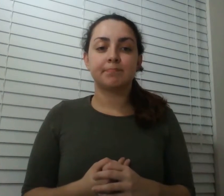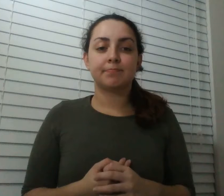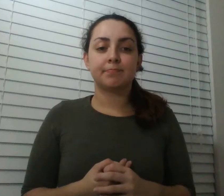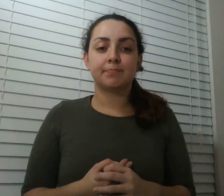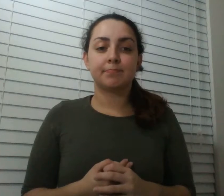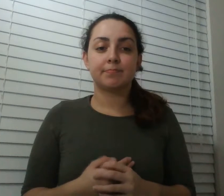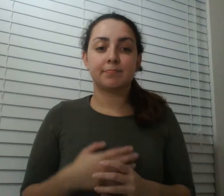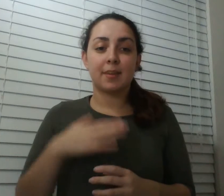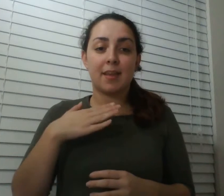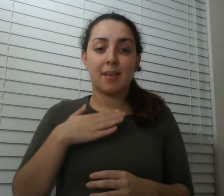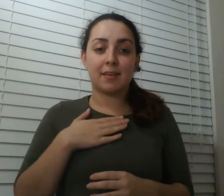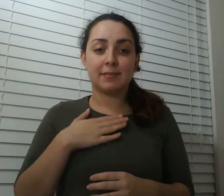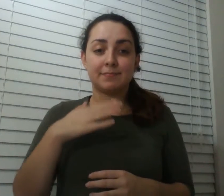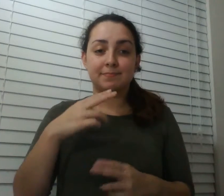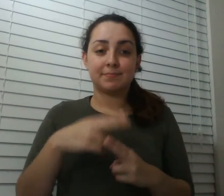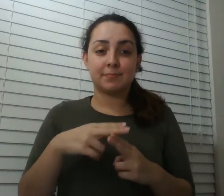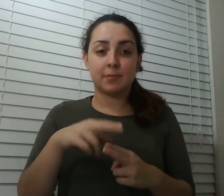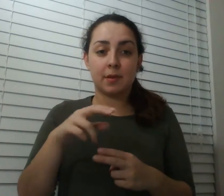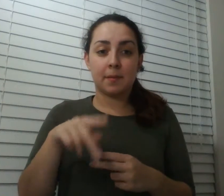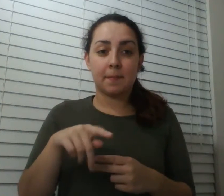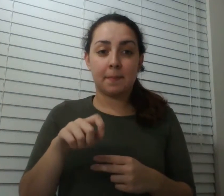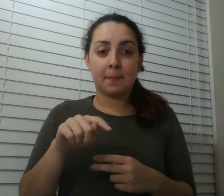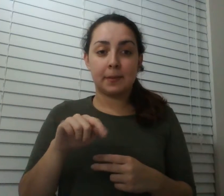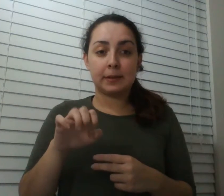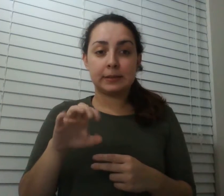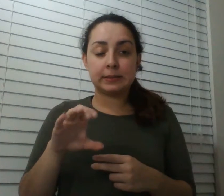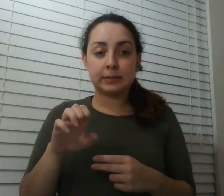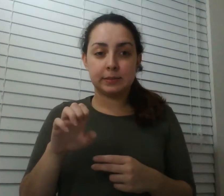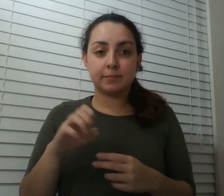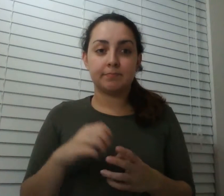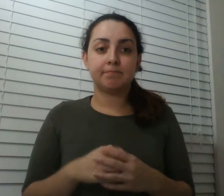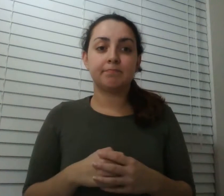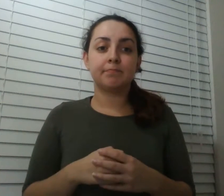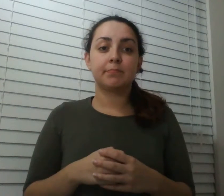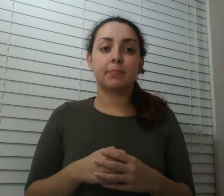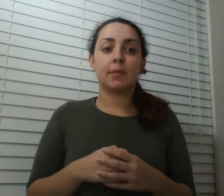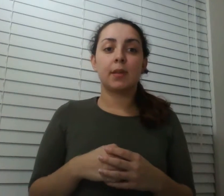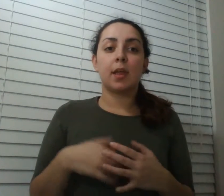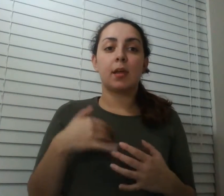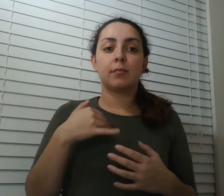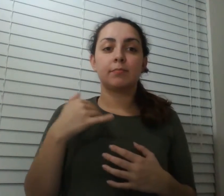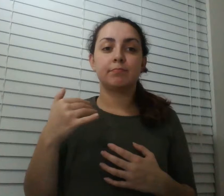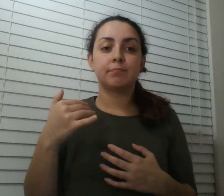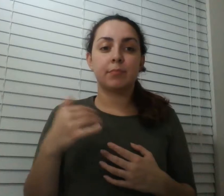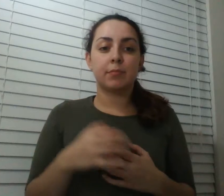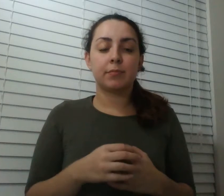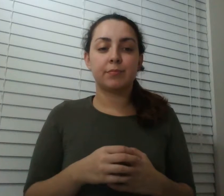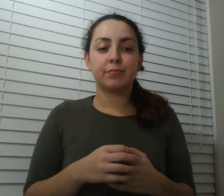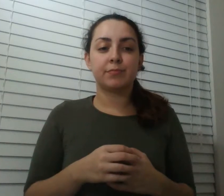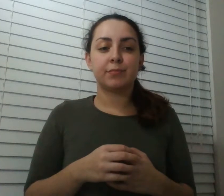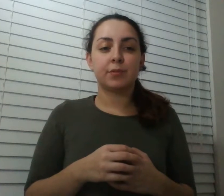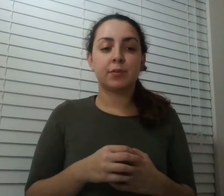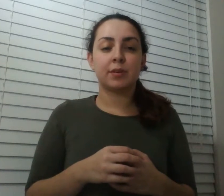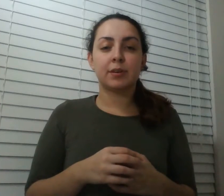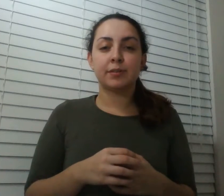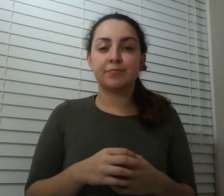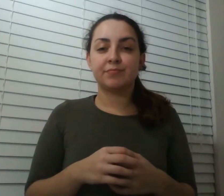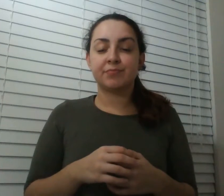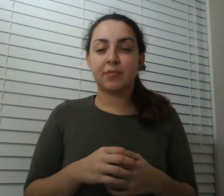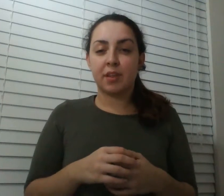studies i am a radio lab listener in jamaica plain massachusetts and here are the credits radio lab is supported in part by the